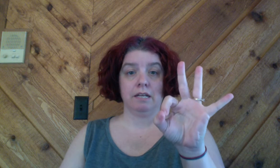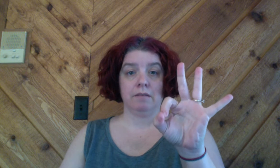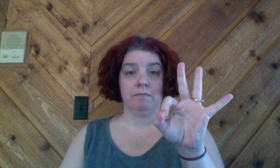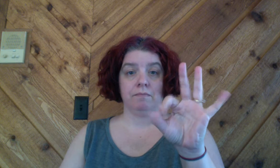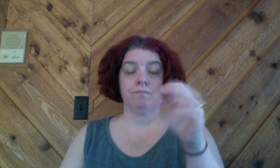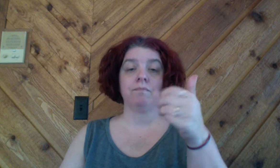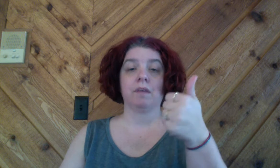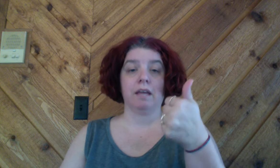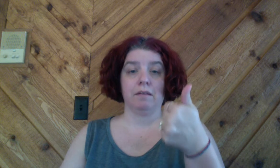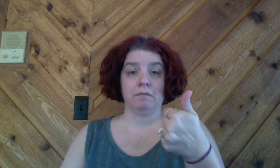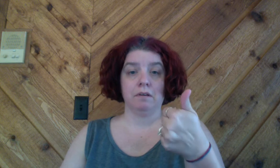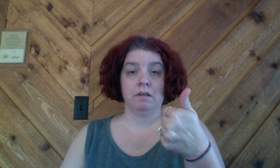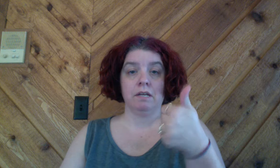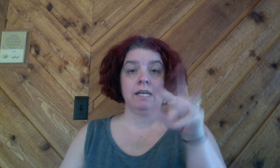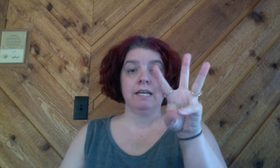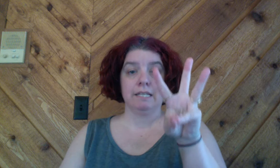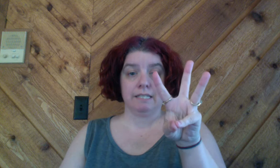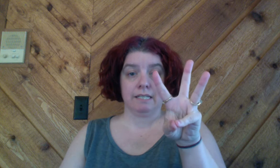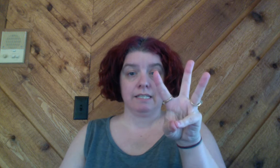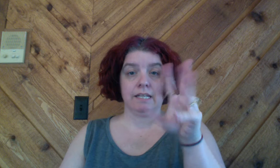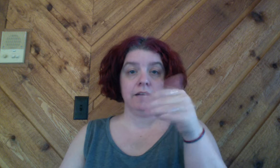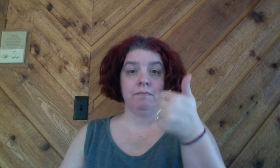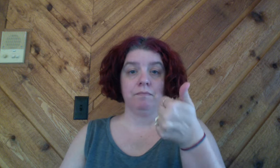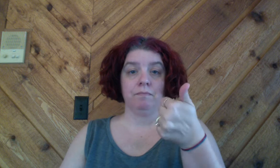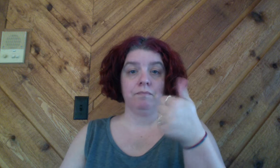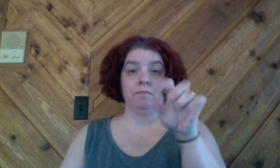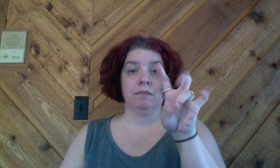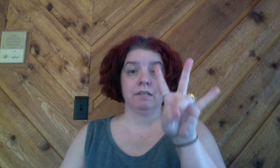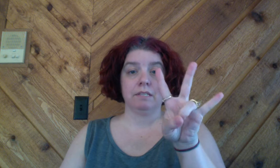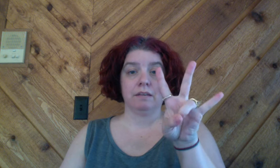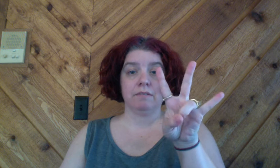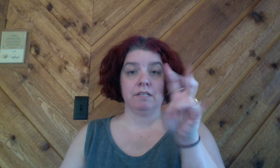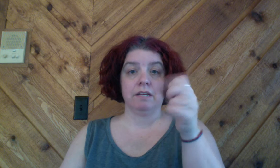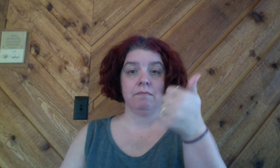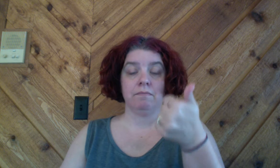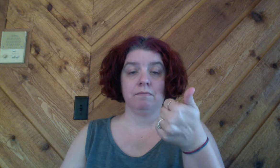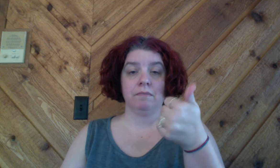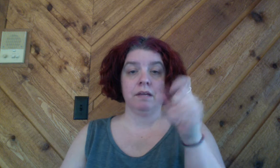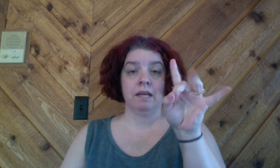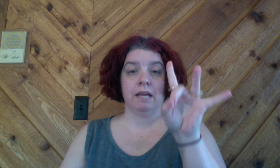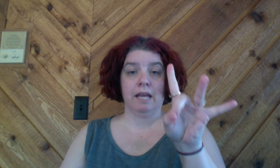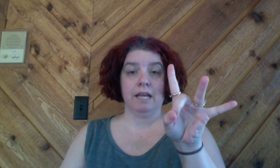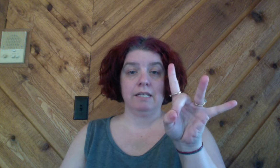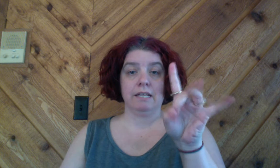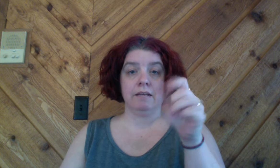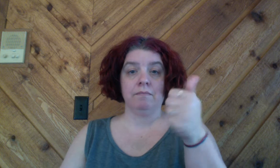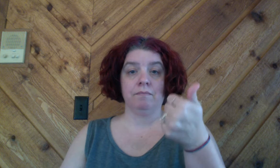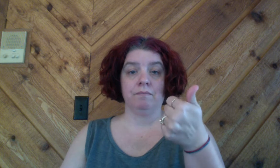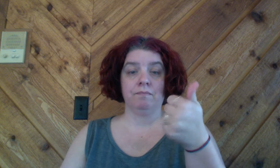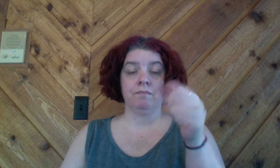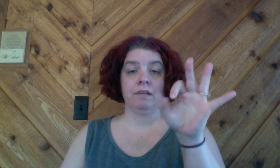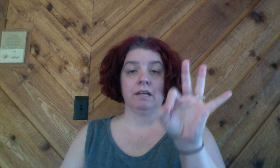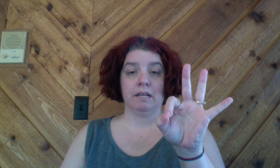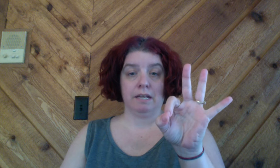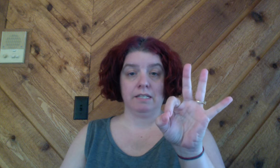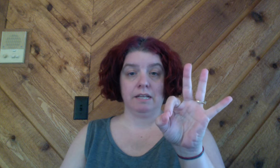again 16 17 18 19 19